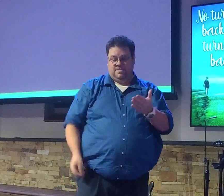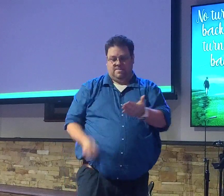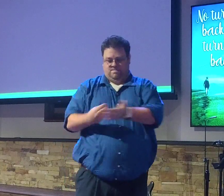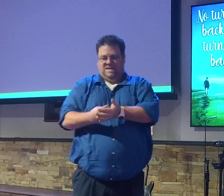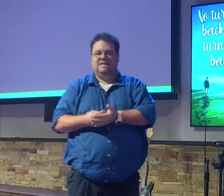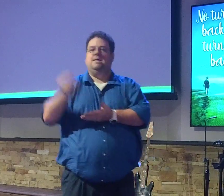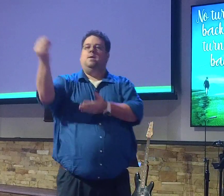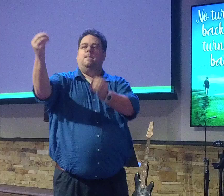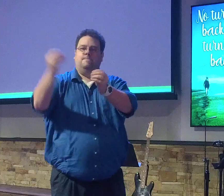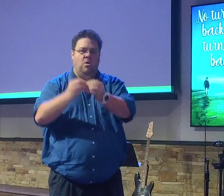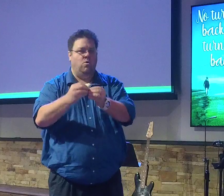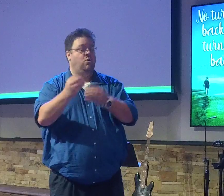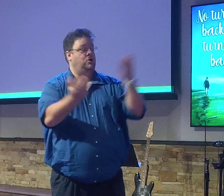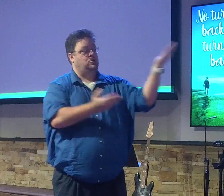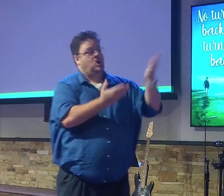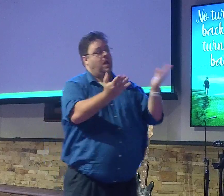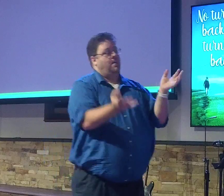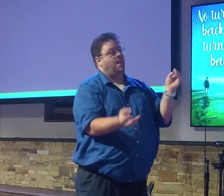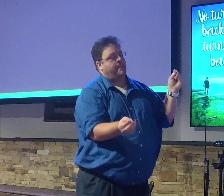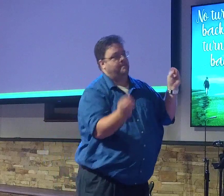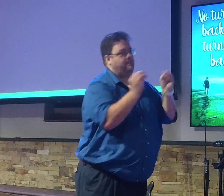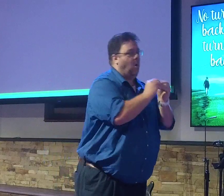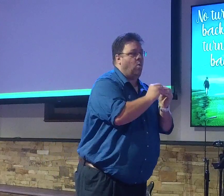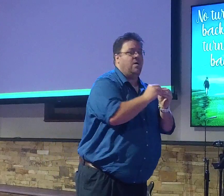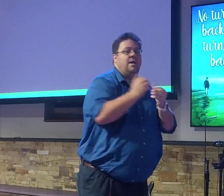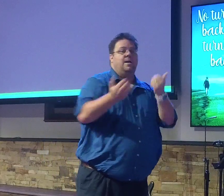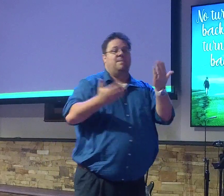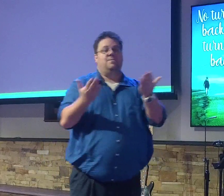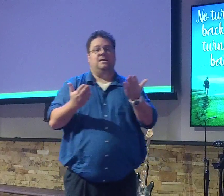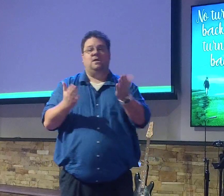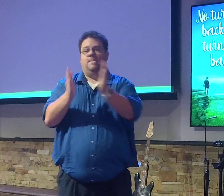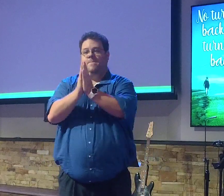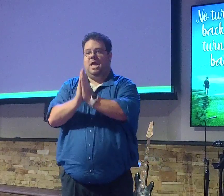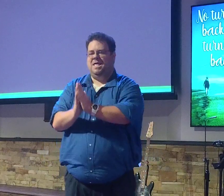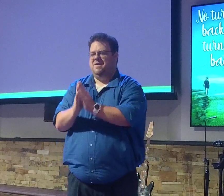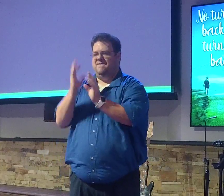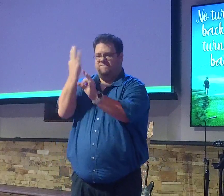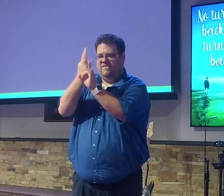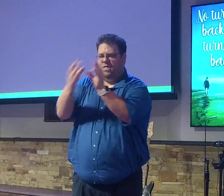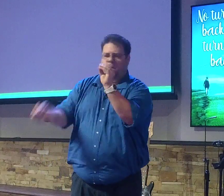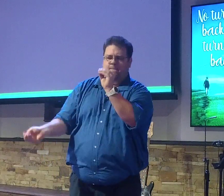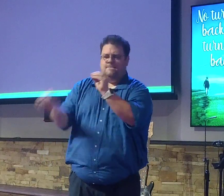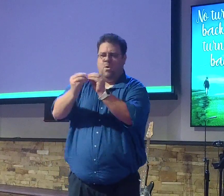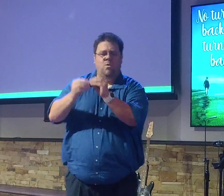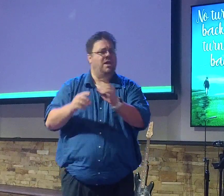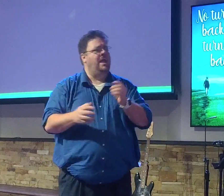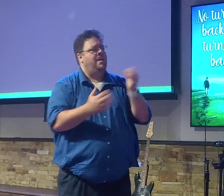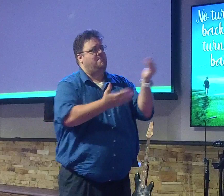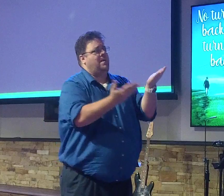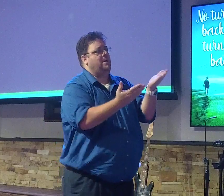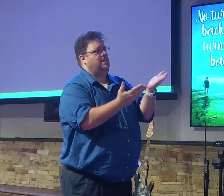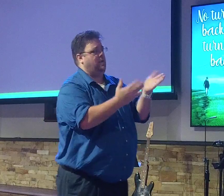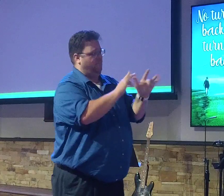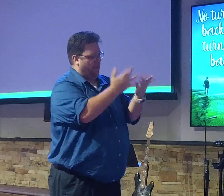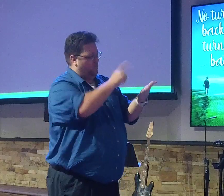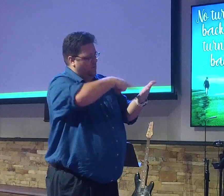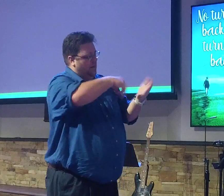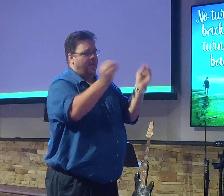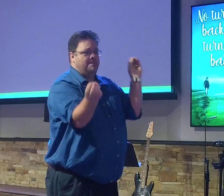Maybe it's a commitment to serve. Maybe it's a commitment to begin praying faithfully. Maybe it's a commitment to do the Bible reading. Maybe I don't